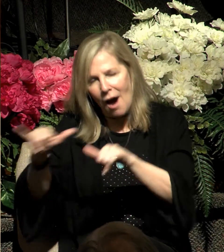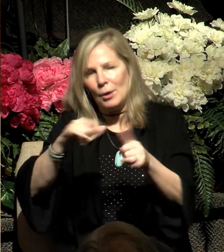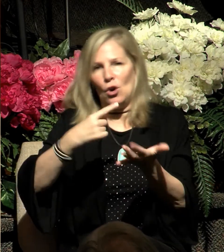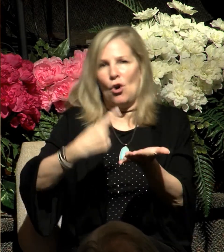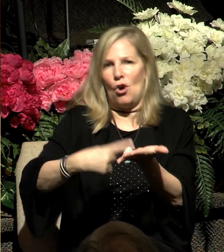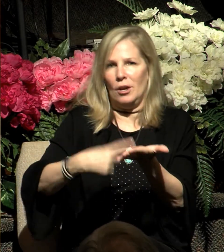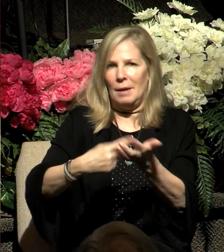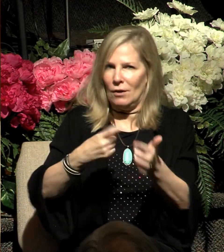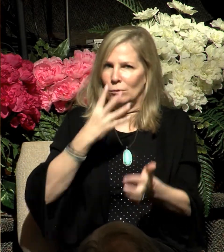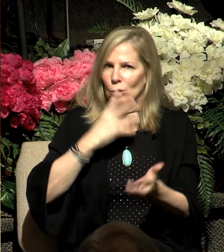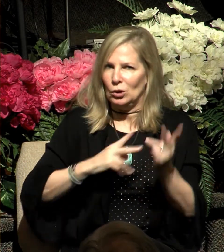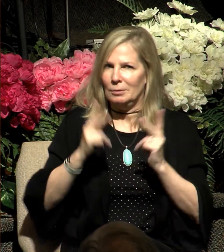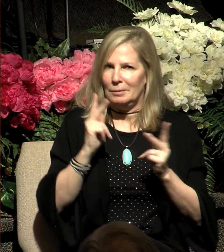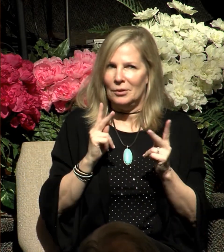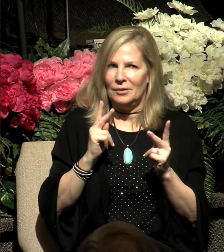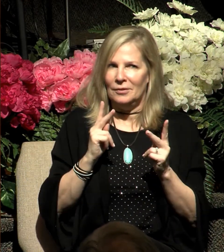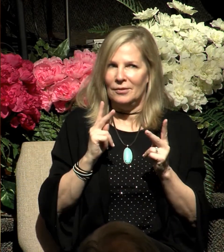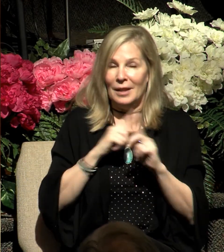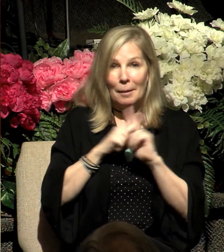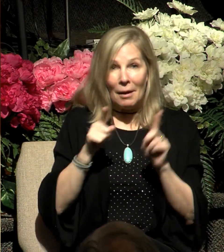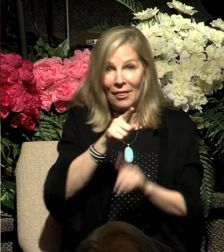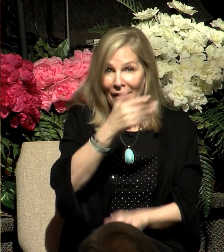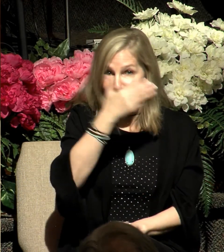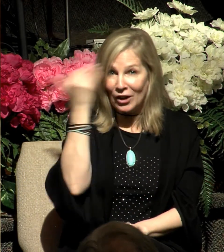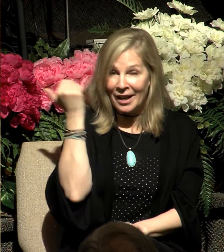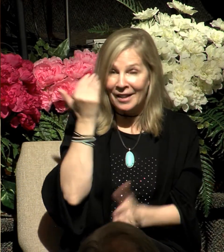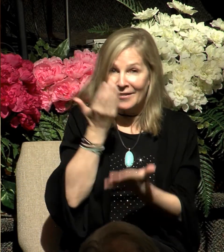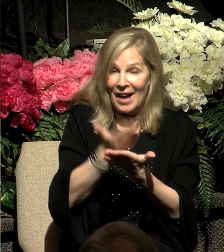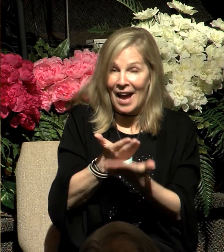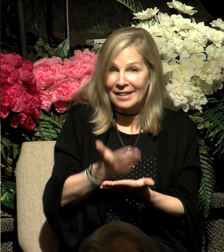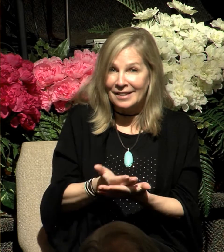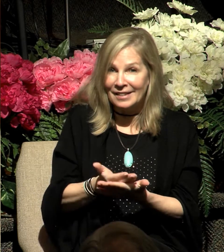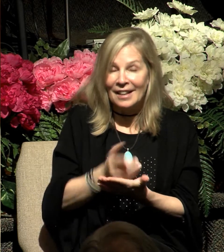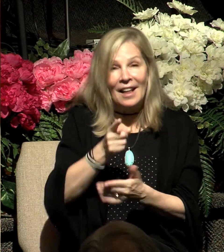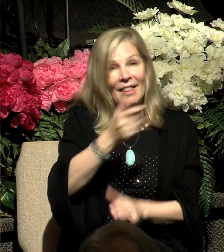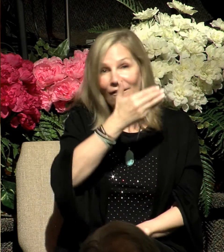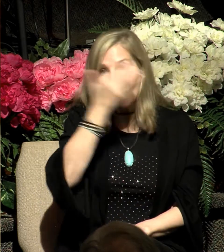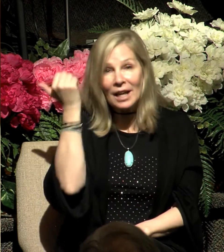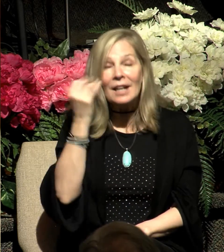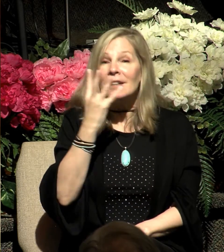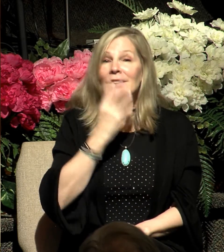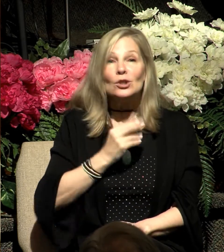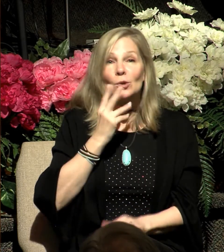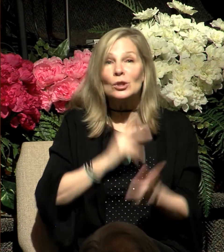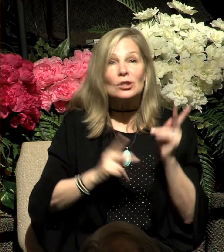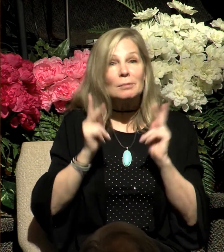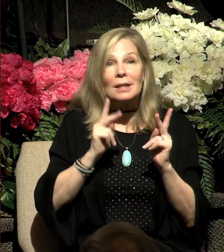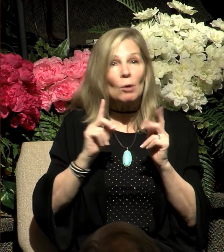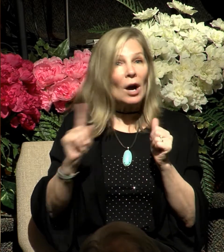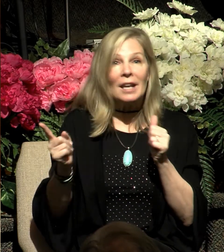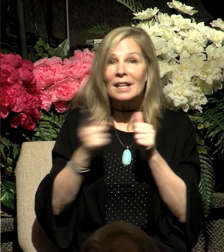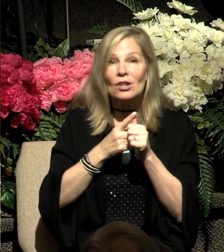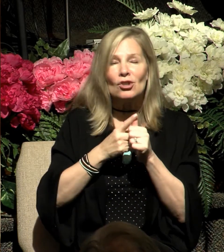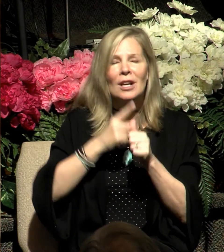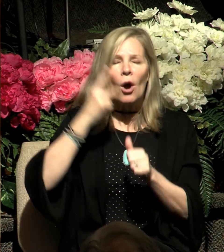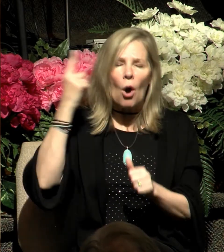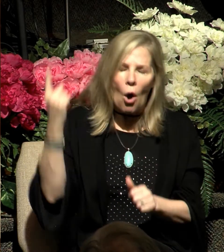those who say this forget the facts. They forget that the Jewish people initially rejected Moses,